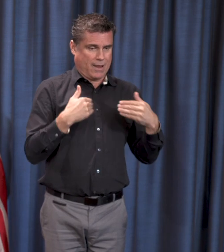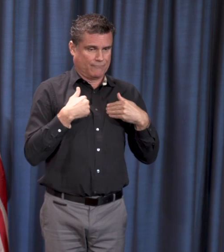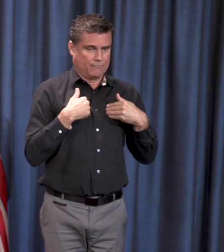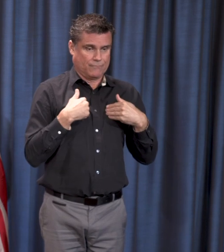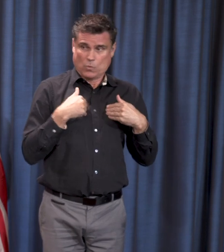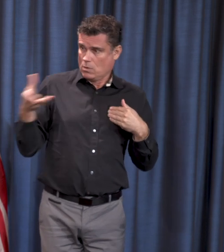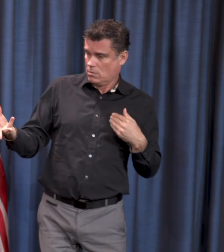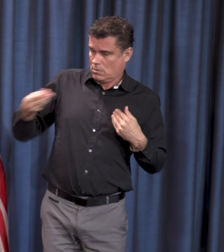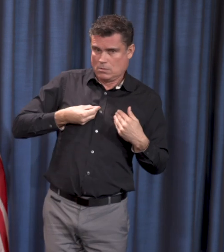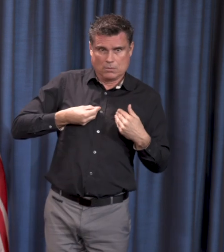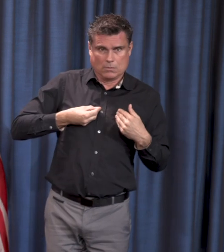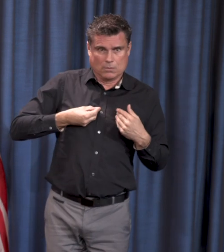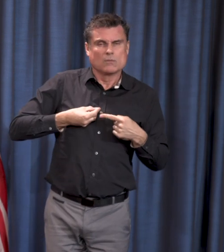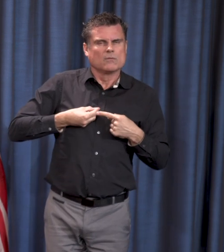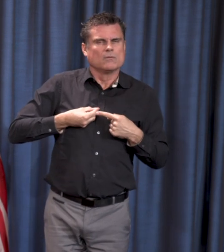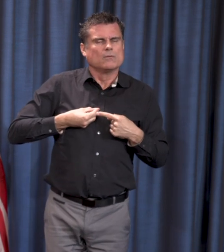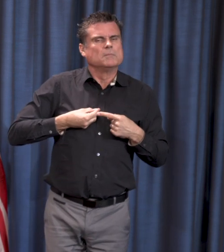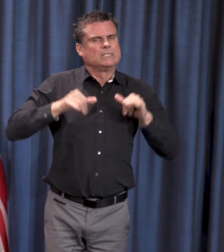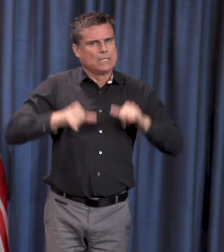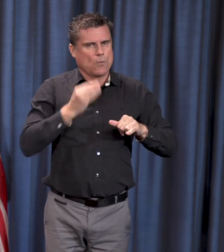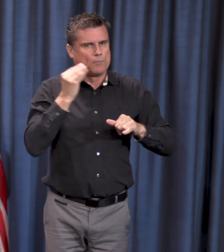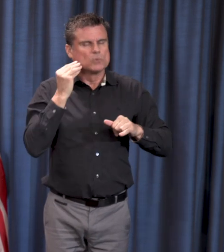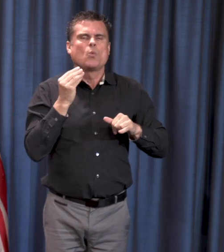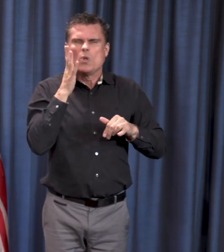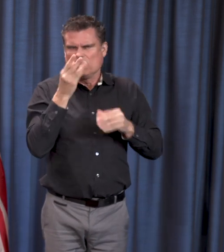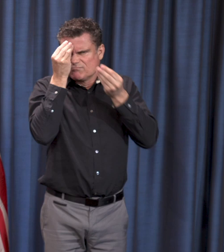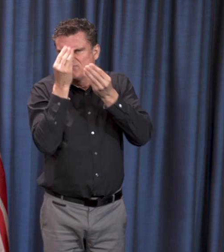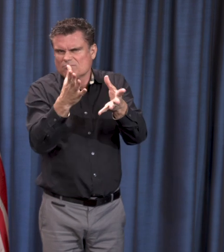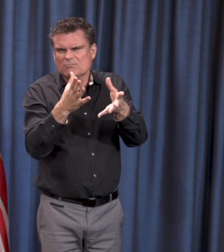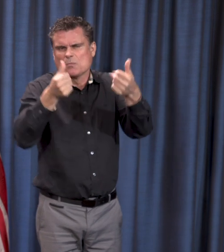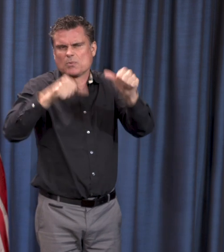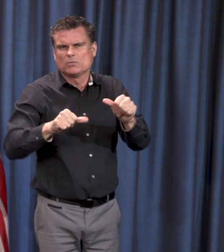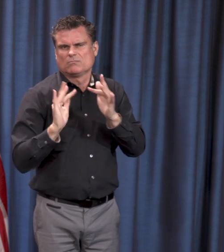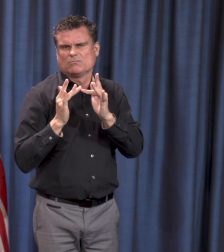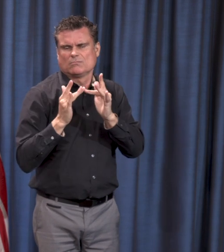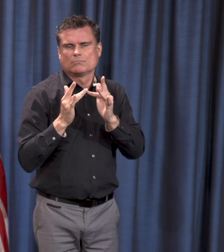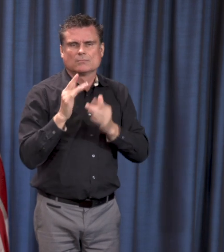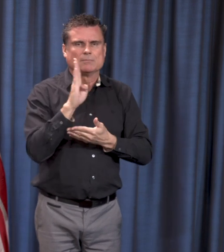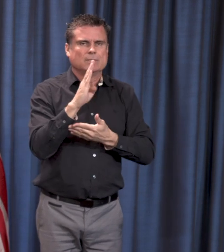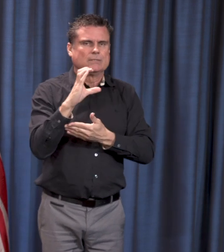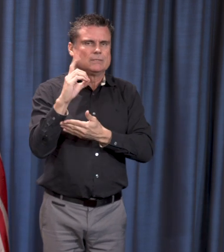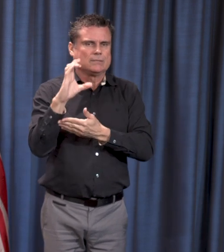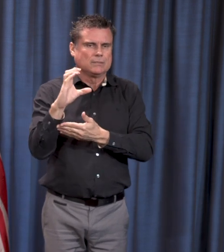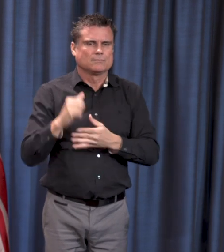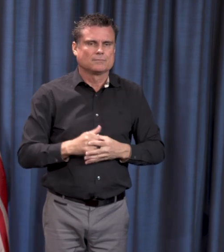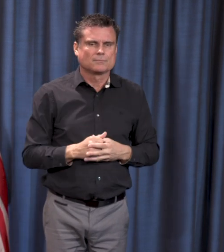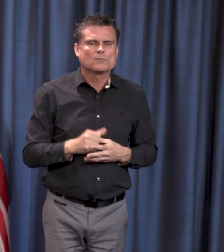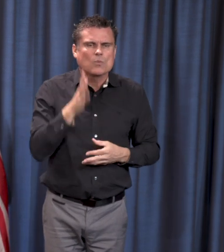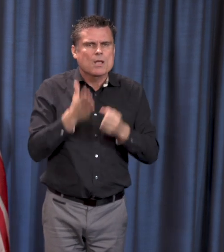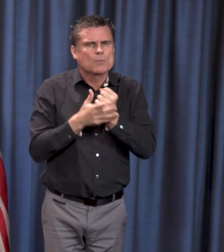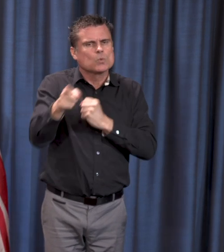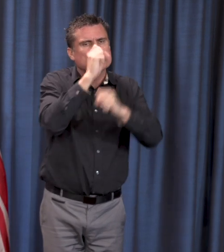get that information going in our epidemiologic summaries. So that will give you a better sense